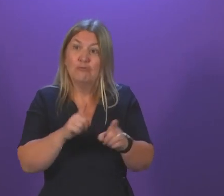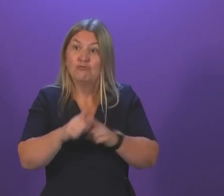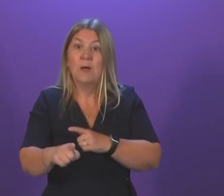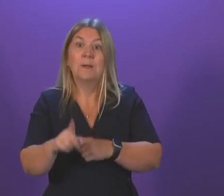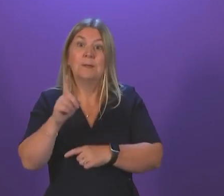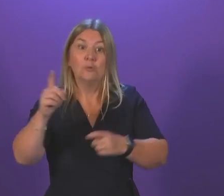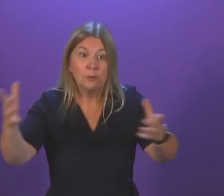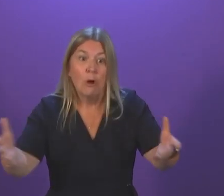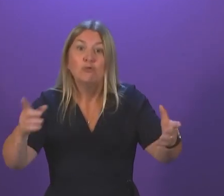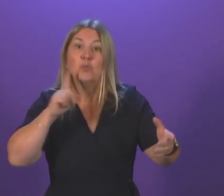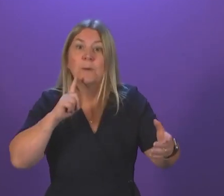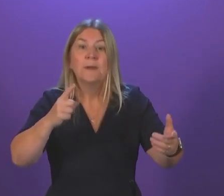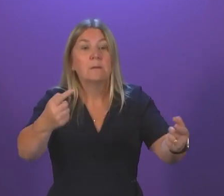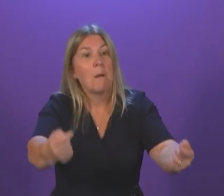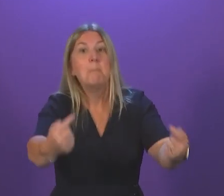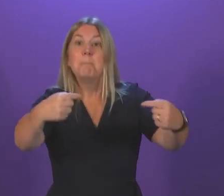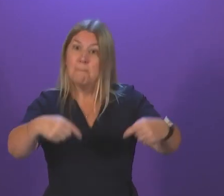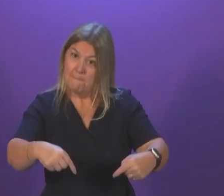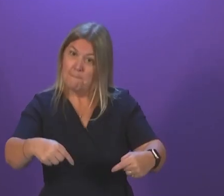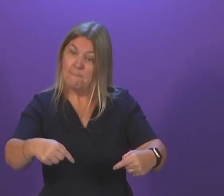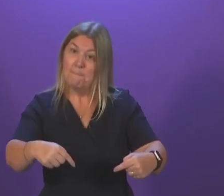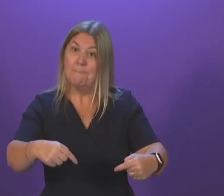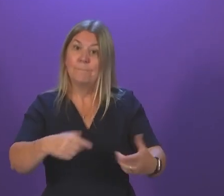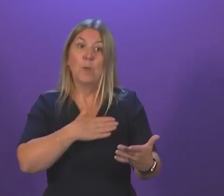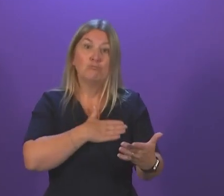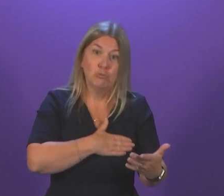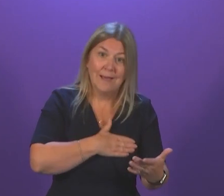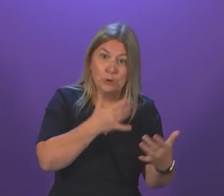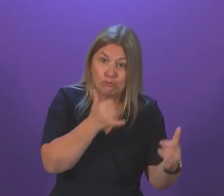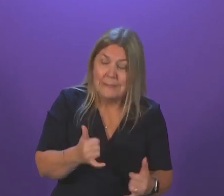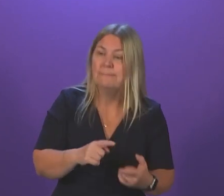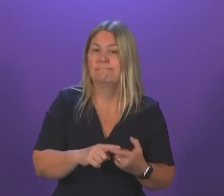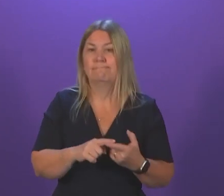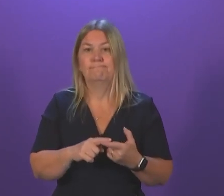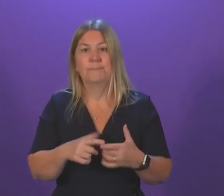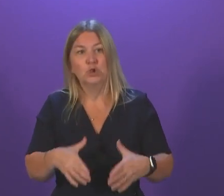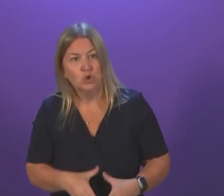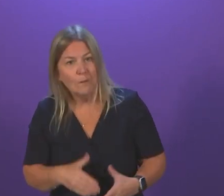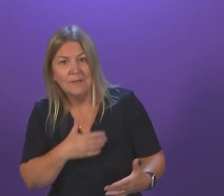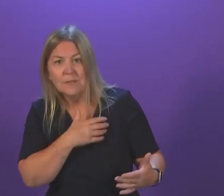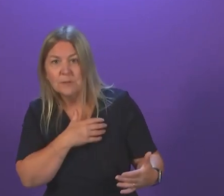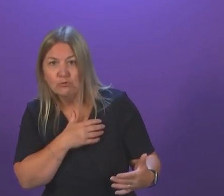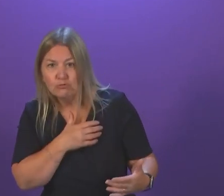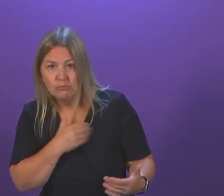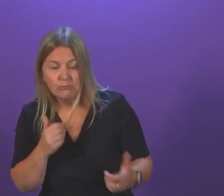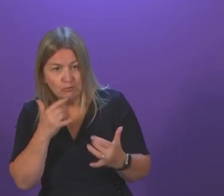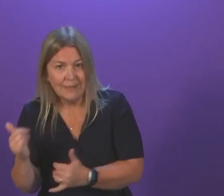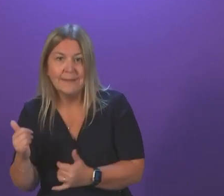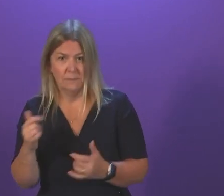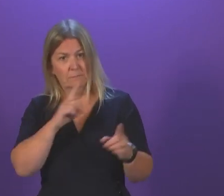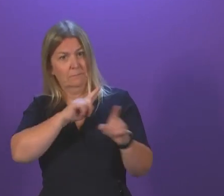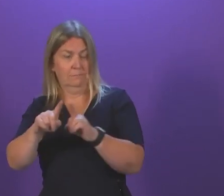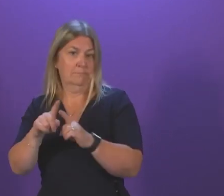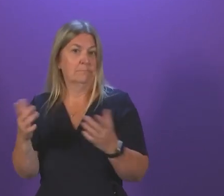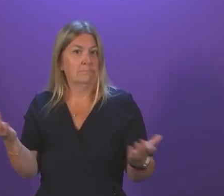forward for screening, whether that is cervical screening, or breast screening, or any of the screening programmes. There has been an